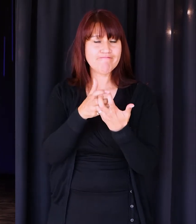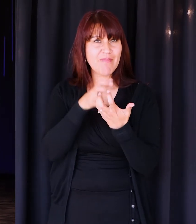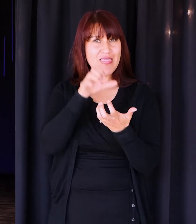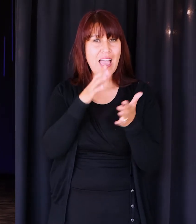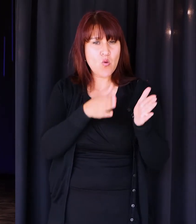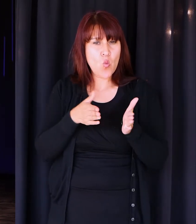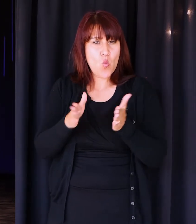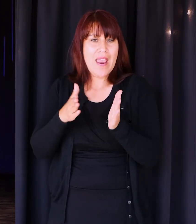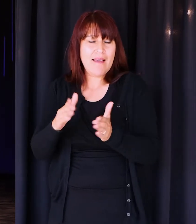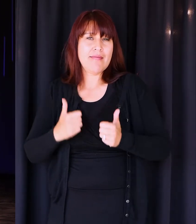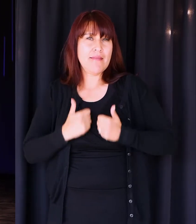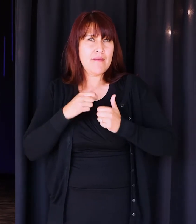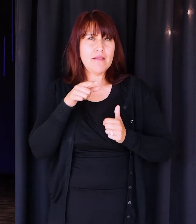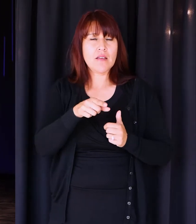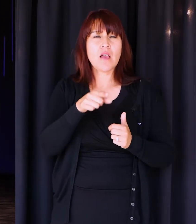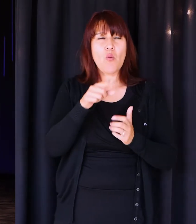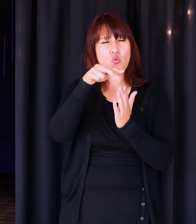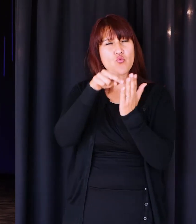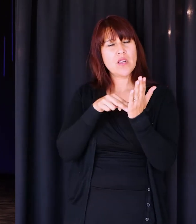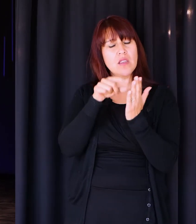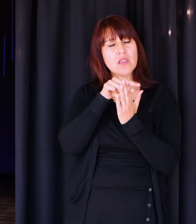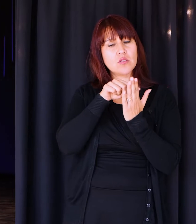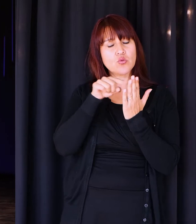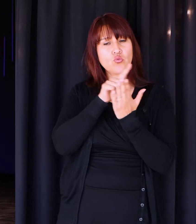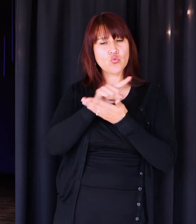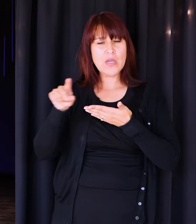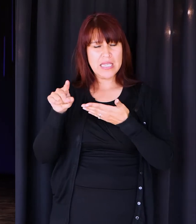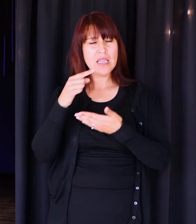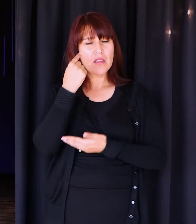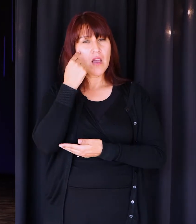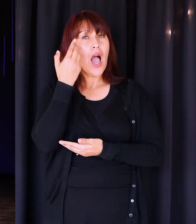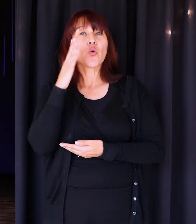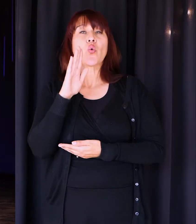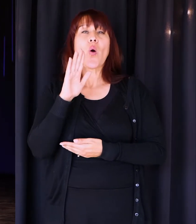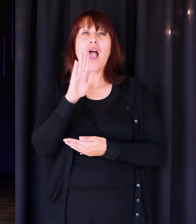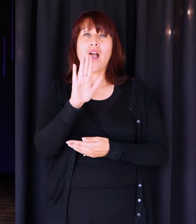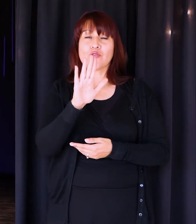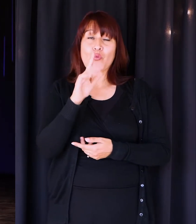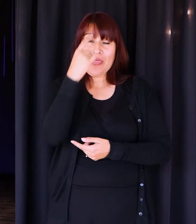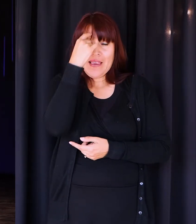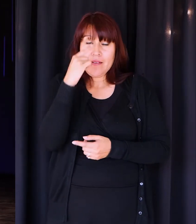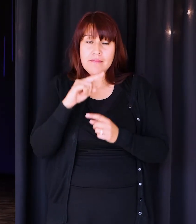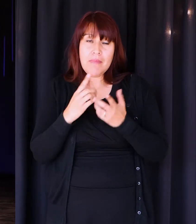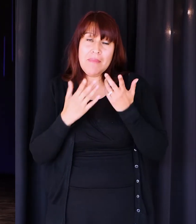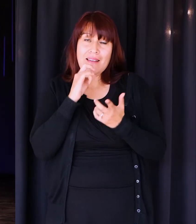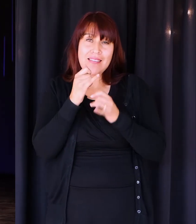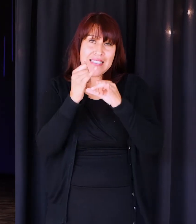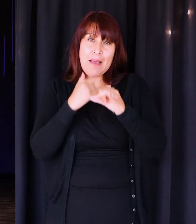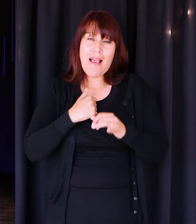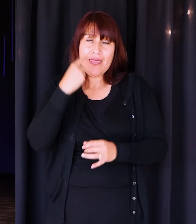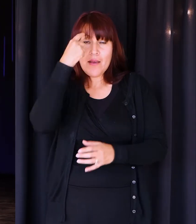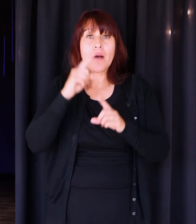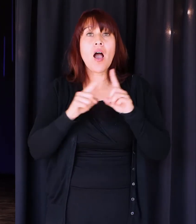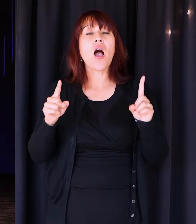pattern of this world. Now, I was reading this this week and I don't know if your mind works like my mind, probably not. But